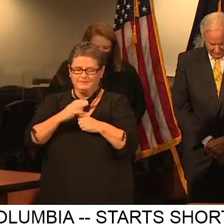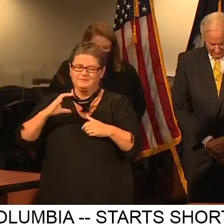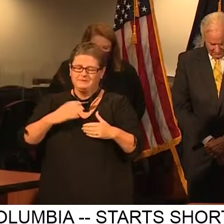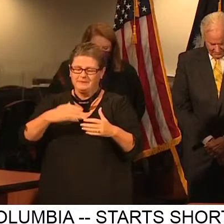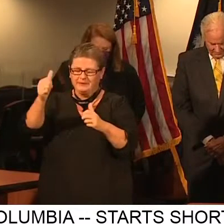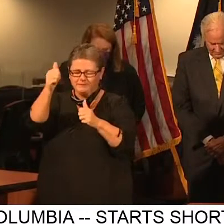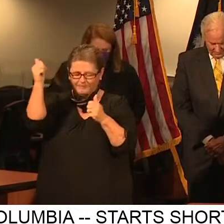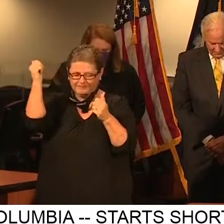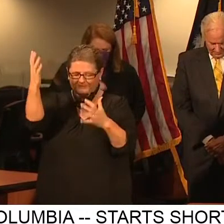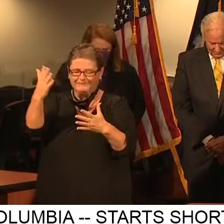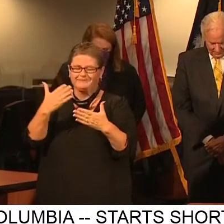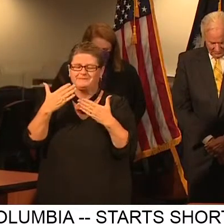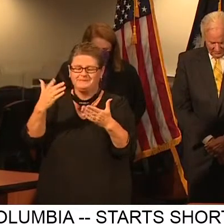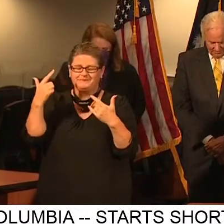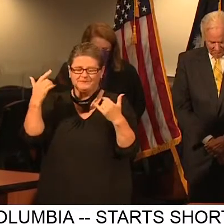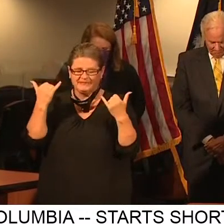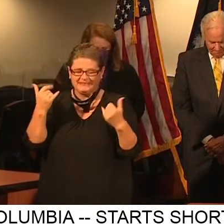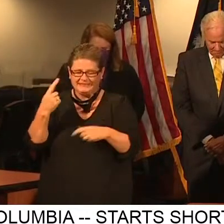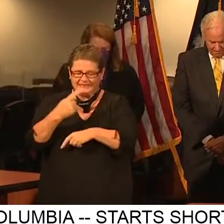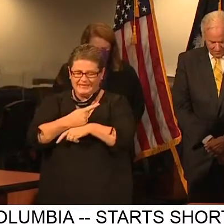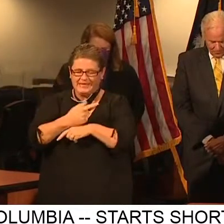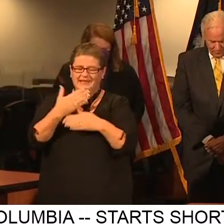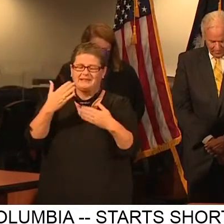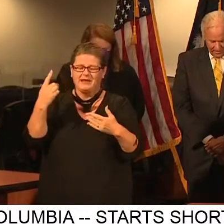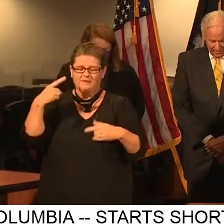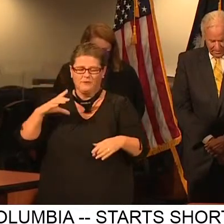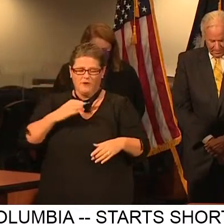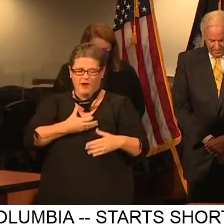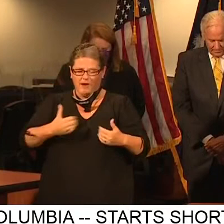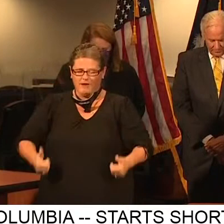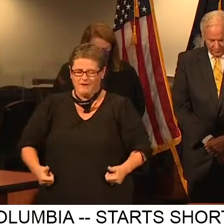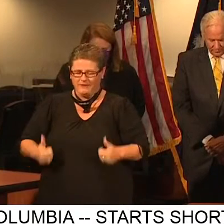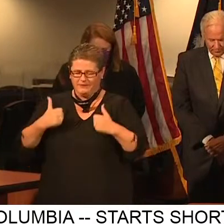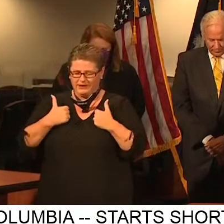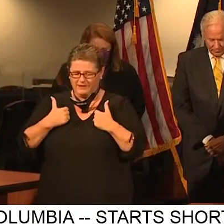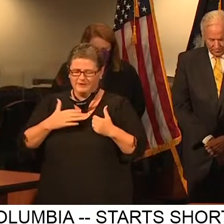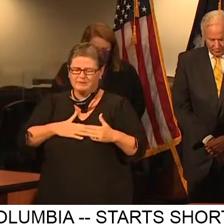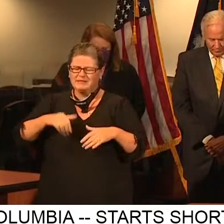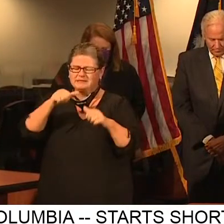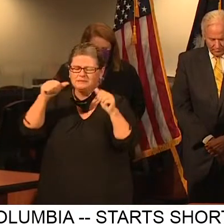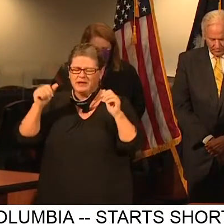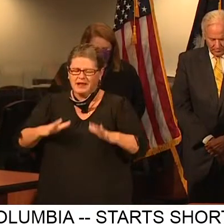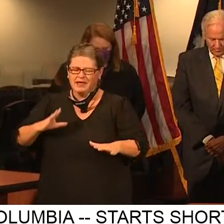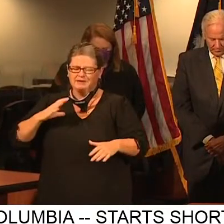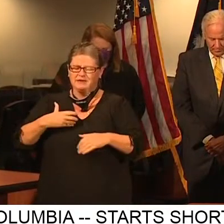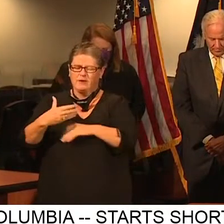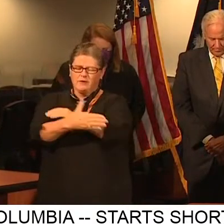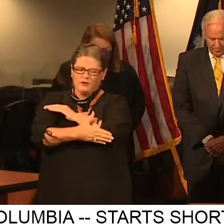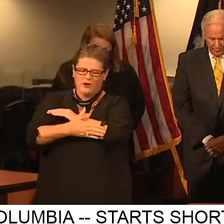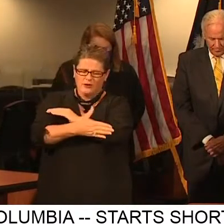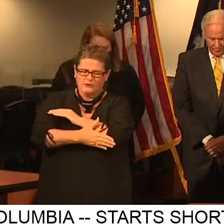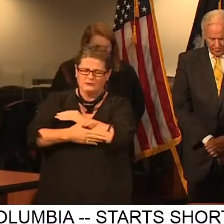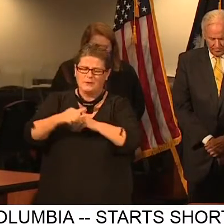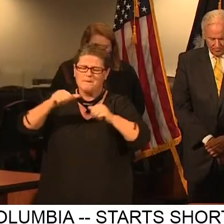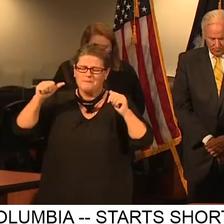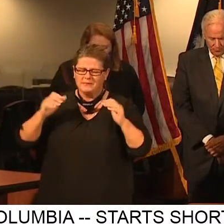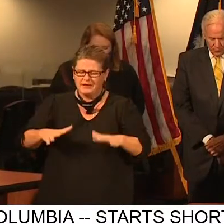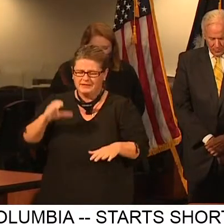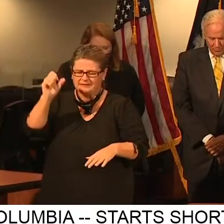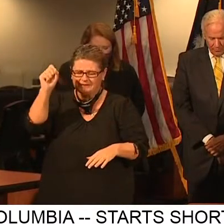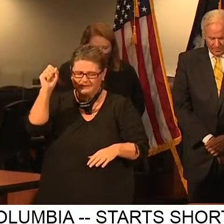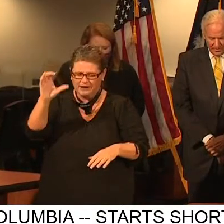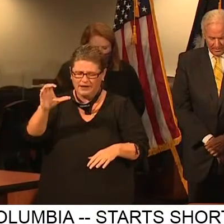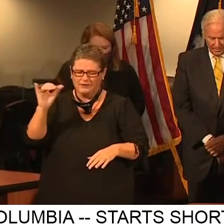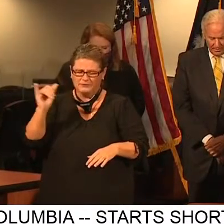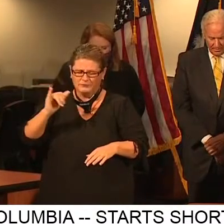Almighty God, we come before you today and we give you thanks for another day of life. I ask your blessing upon our country and our state. I pray that you